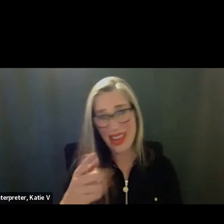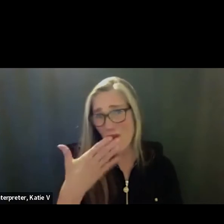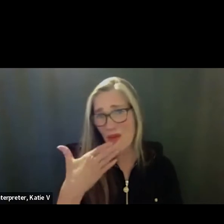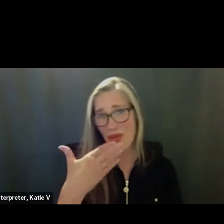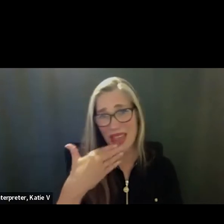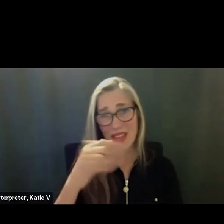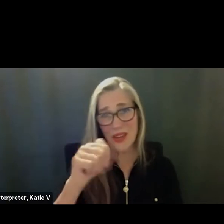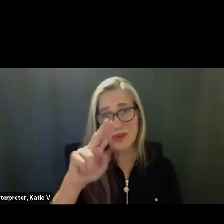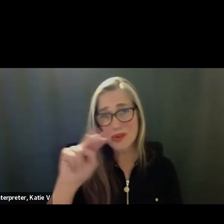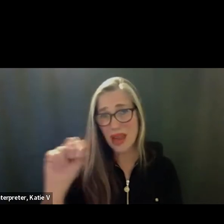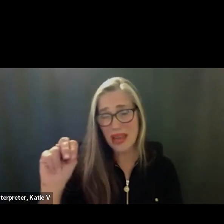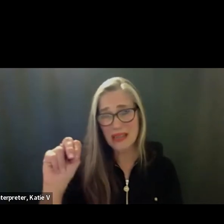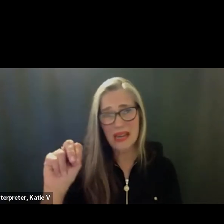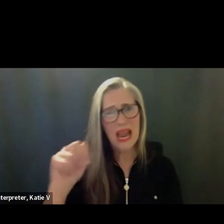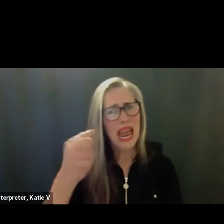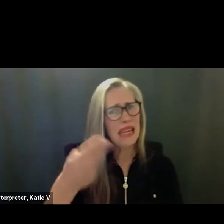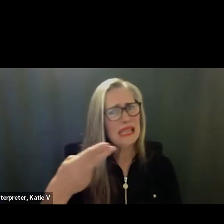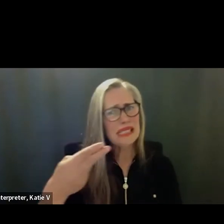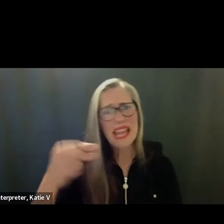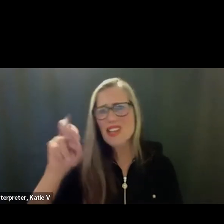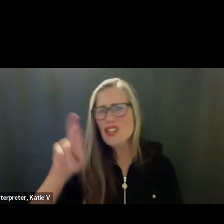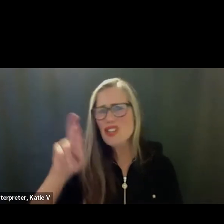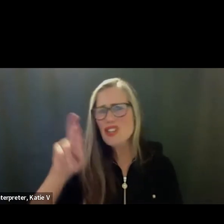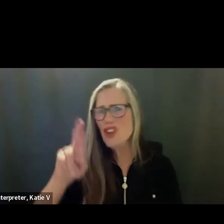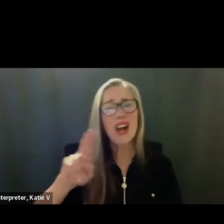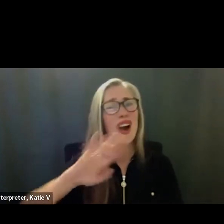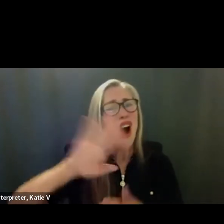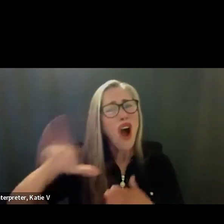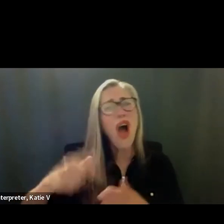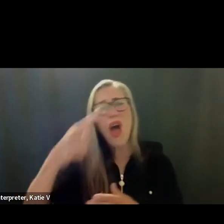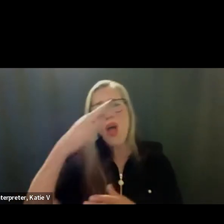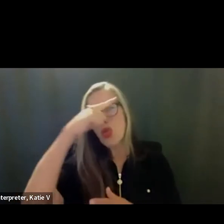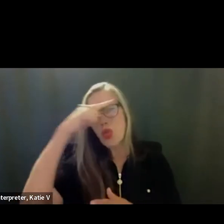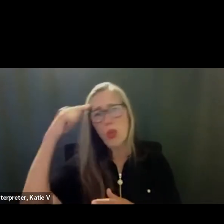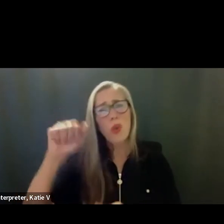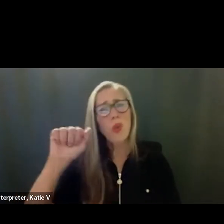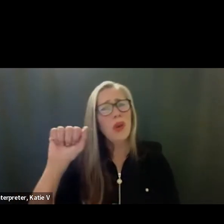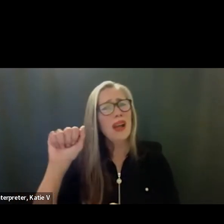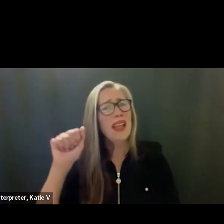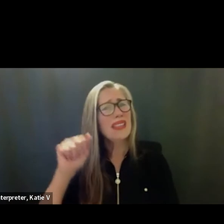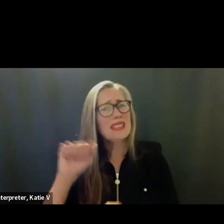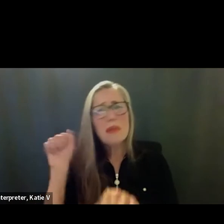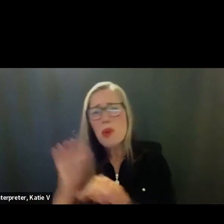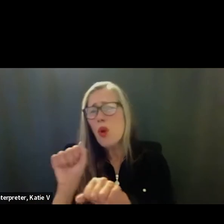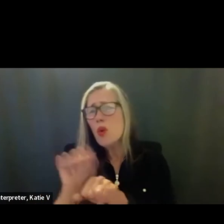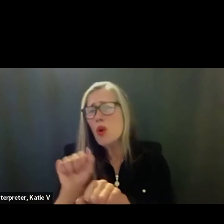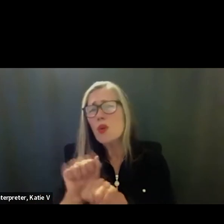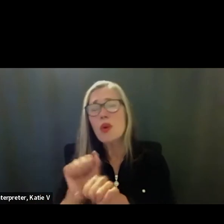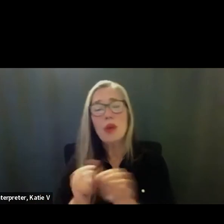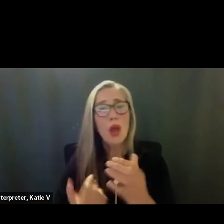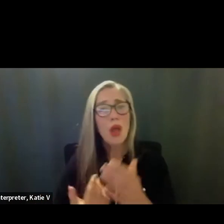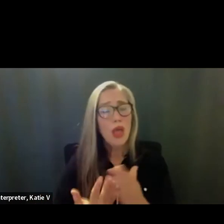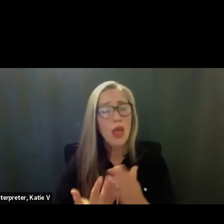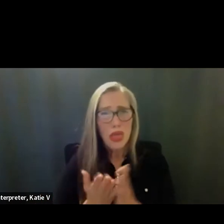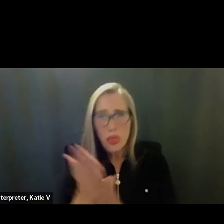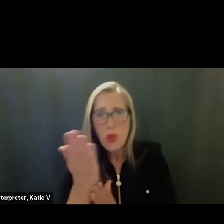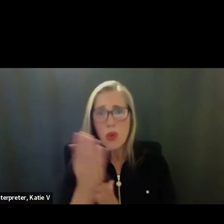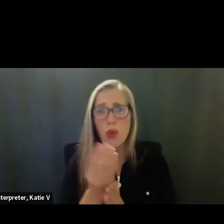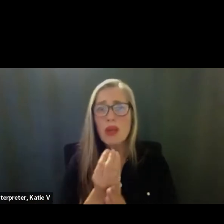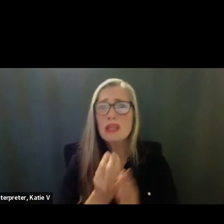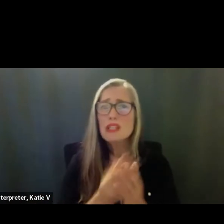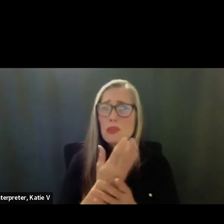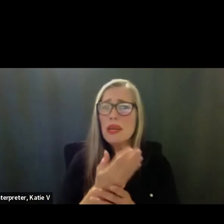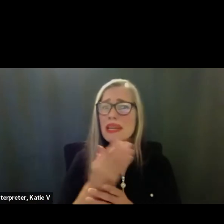the Human Resources Department has relentlessly worked throughout the summer and at the end of spring last year to make sure all our classrooms are fully